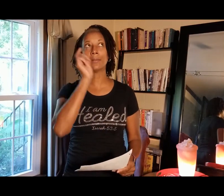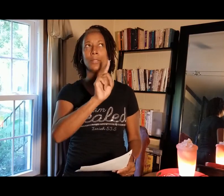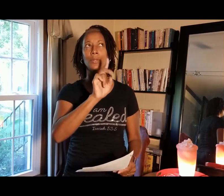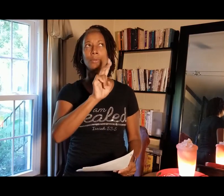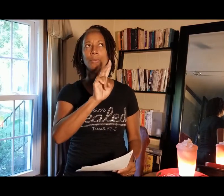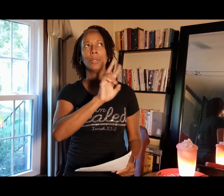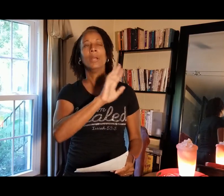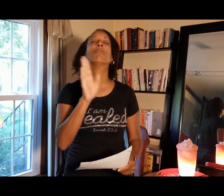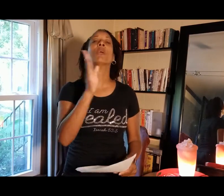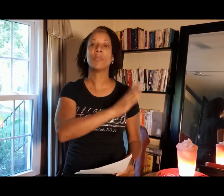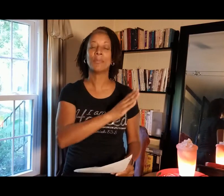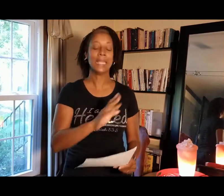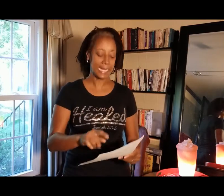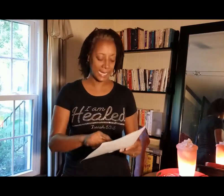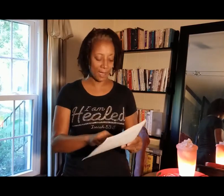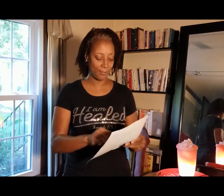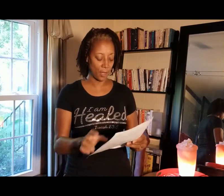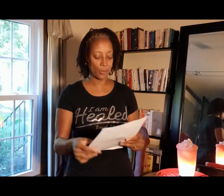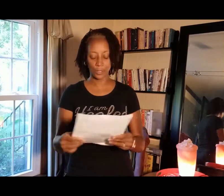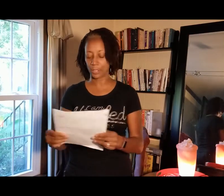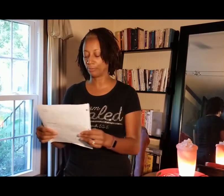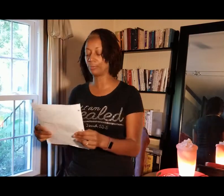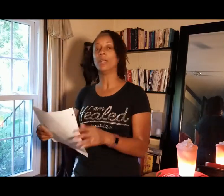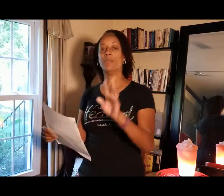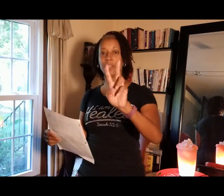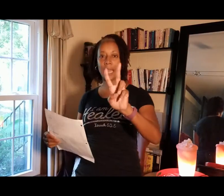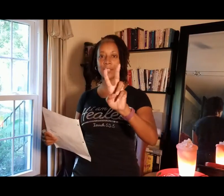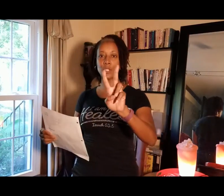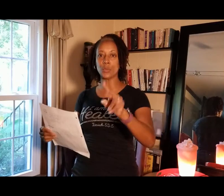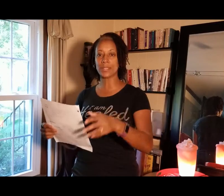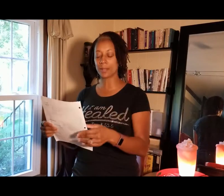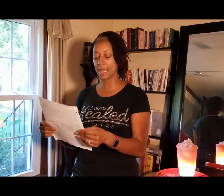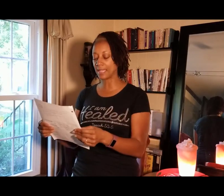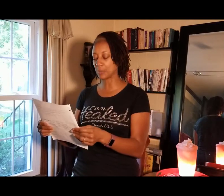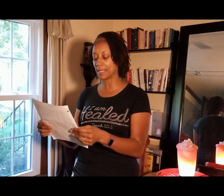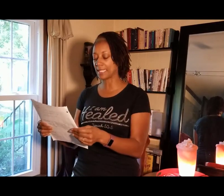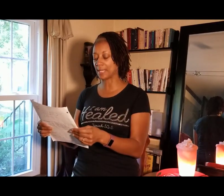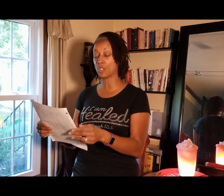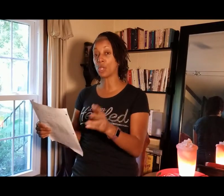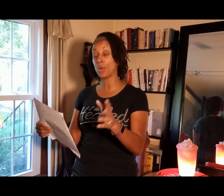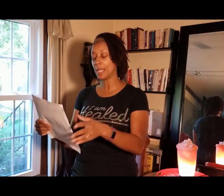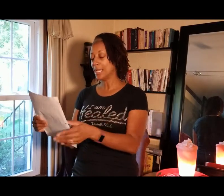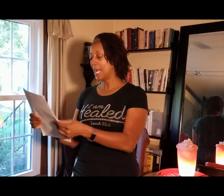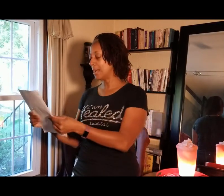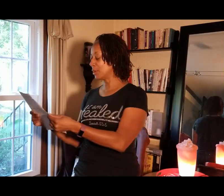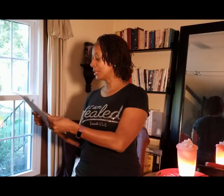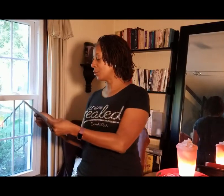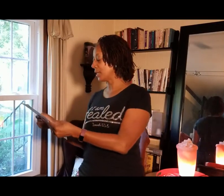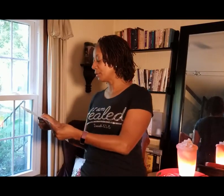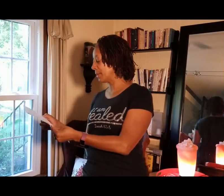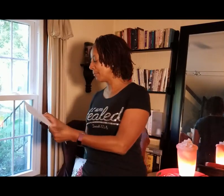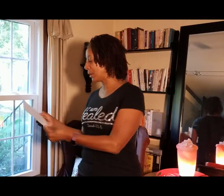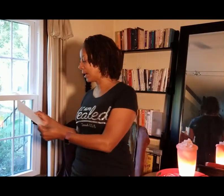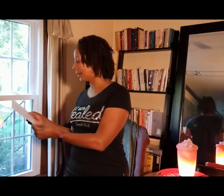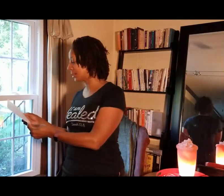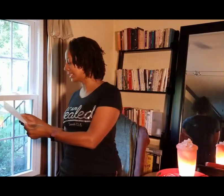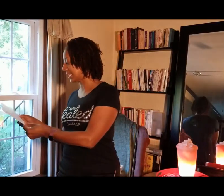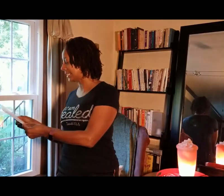two, from the beginning of, oh, no, no, no. For the last two weeks, the Latin has been the same. So I'm going to try to remember how to say it.